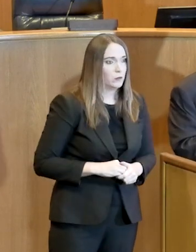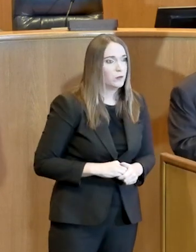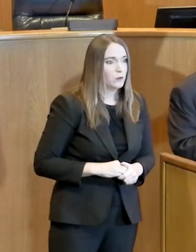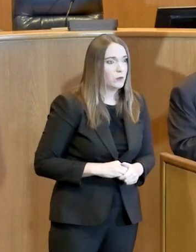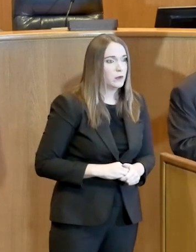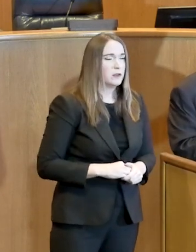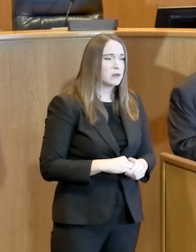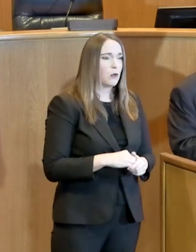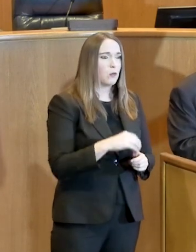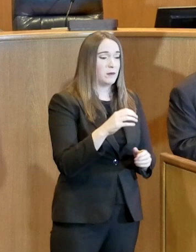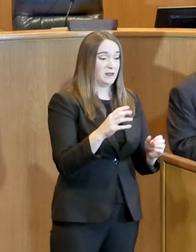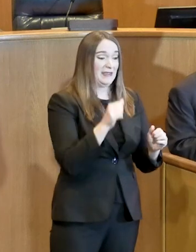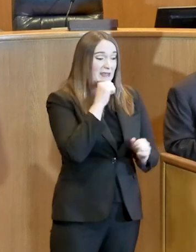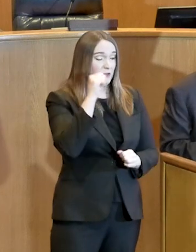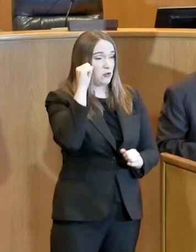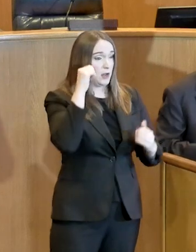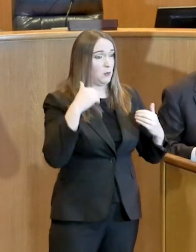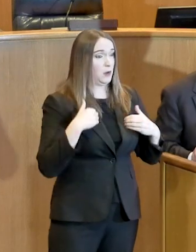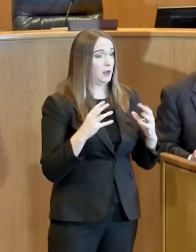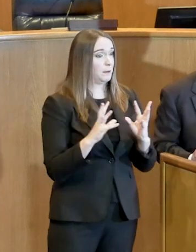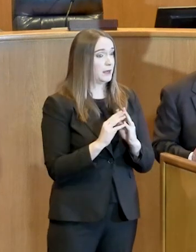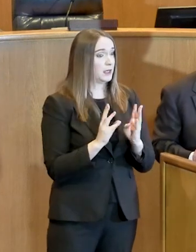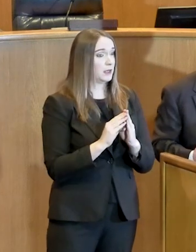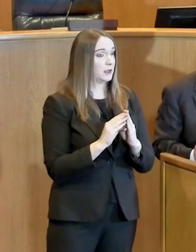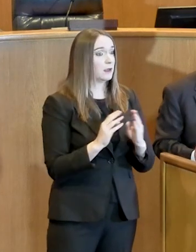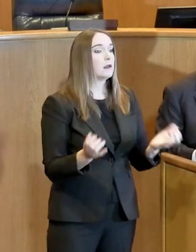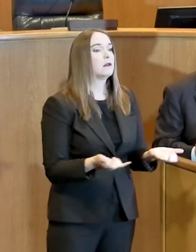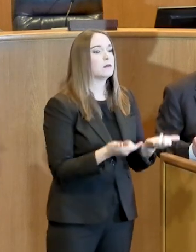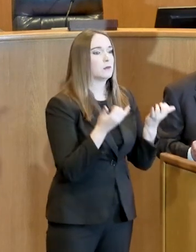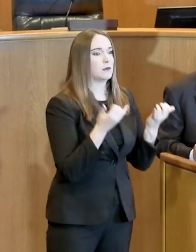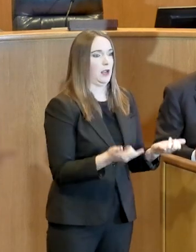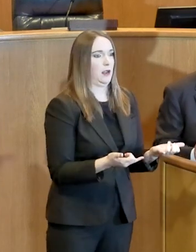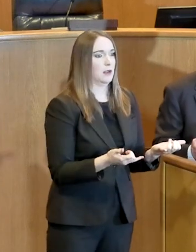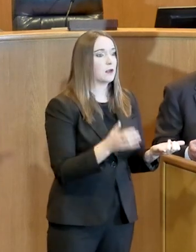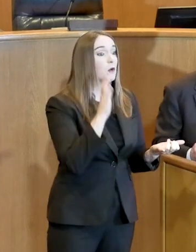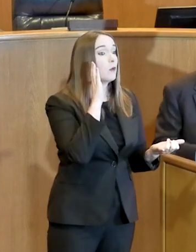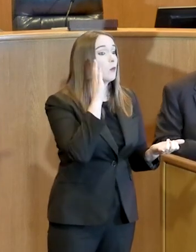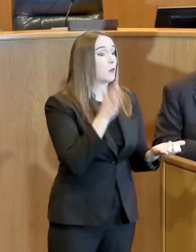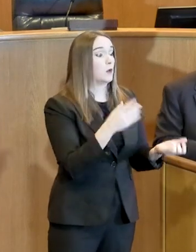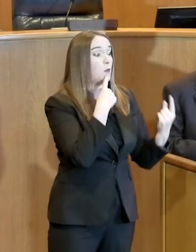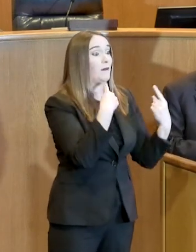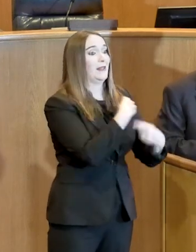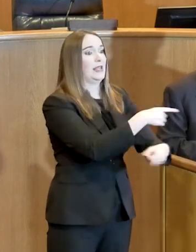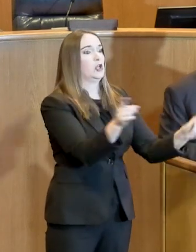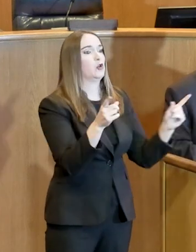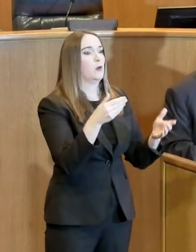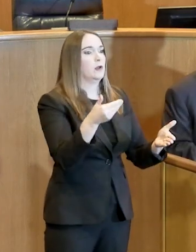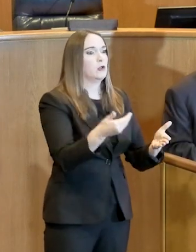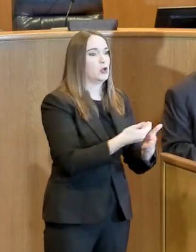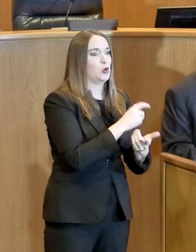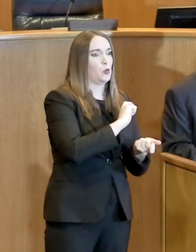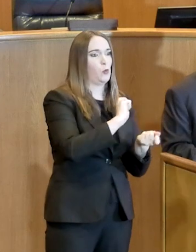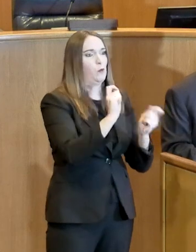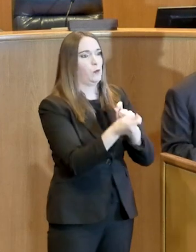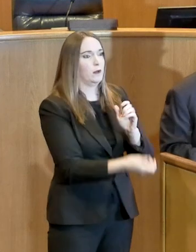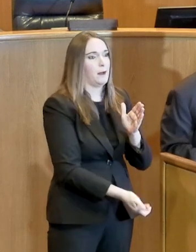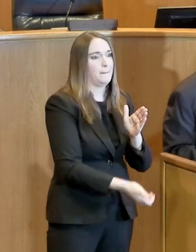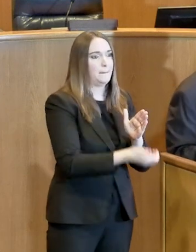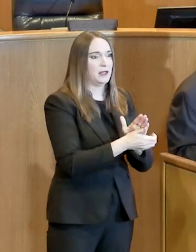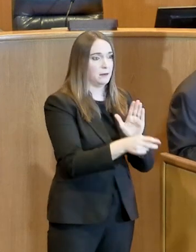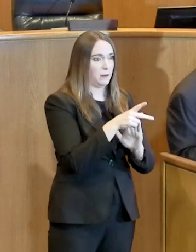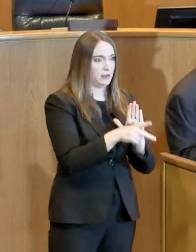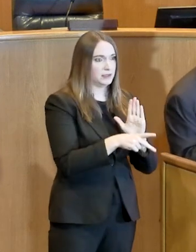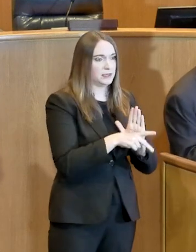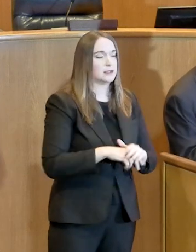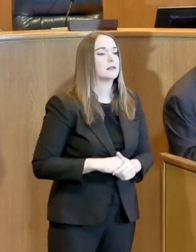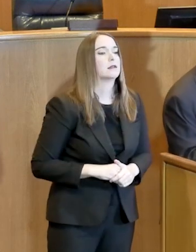as we did yesterday and then today we will issue those new amended procedures and amended policies. With